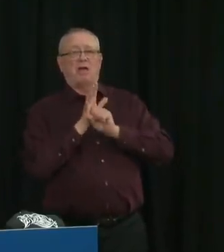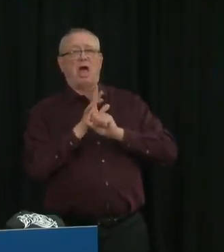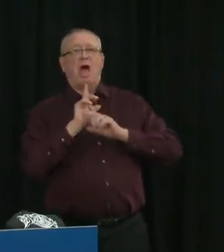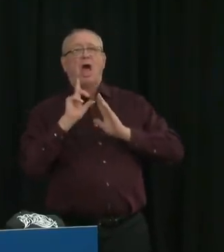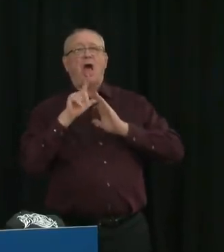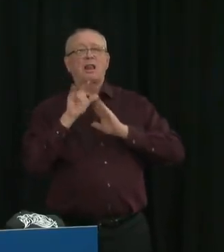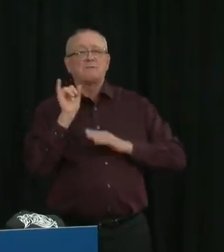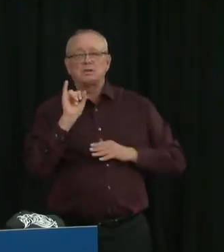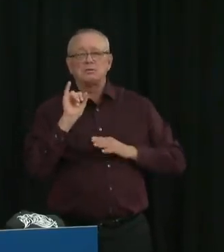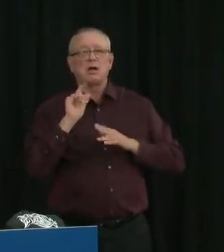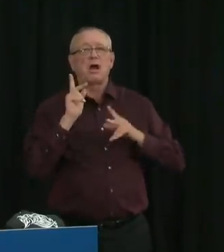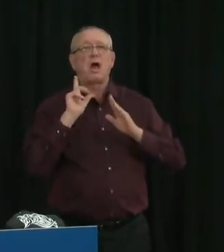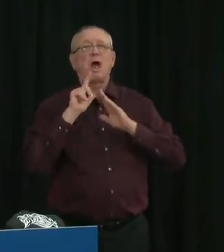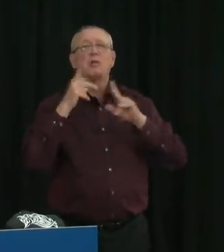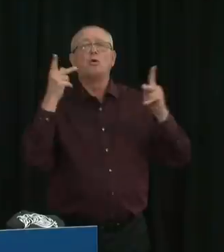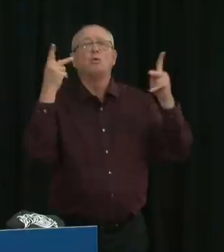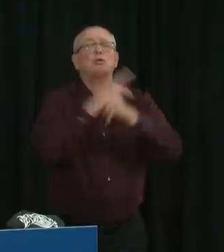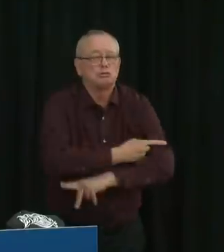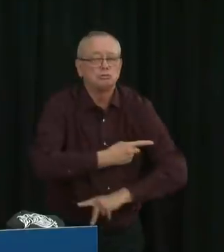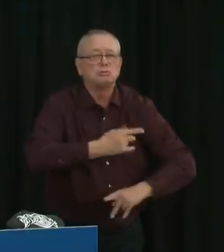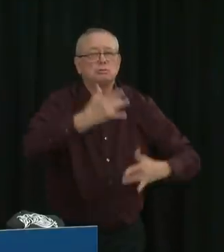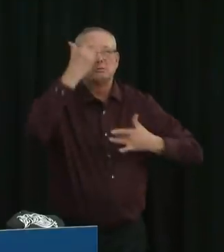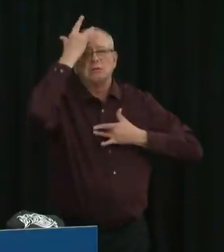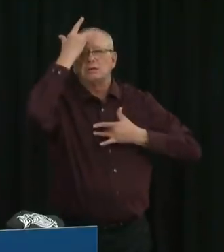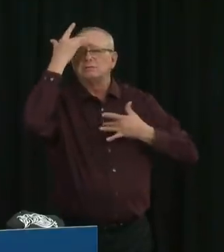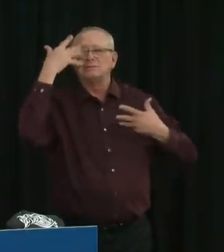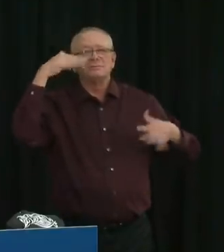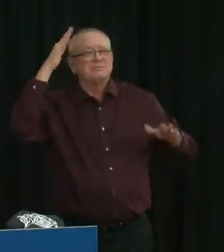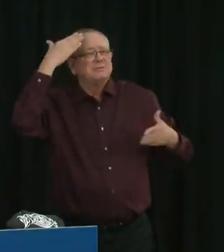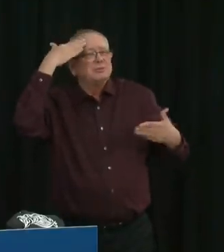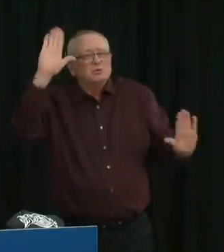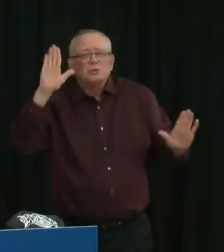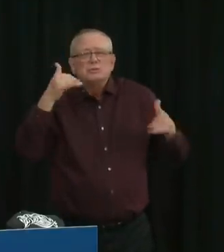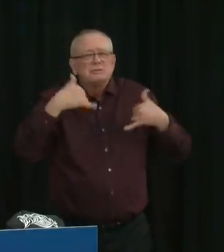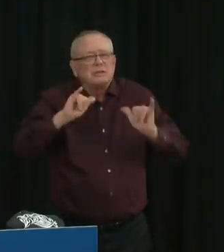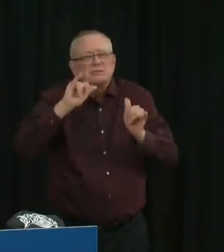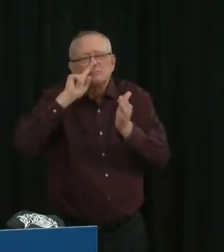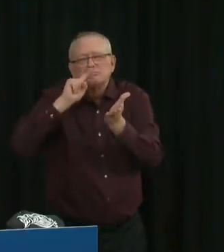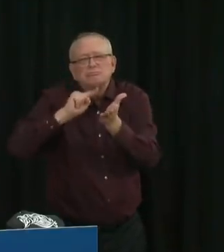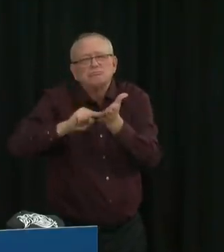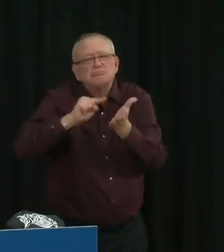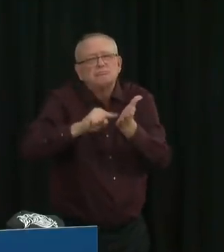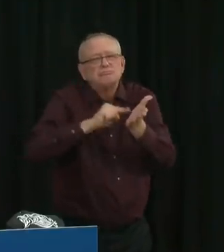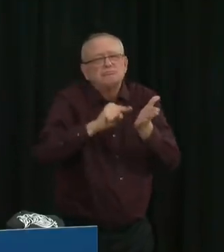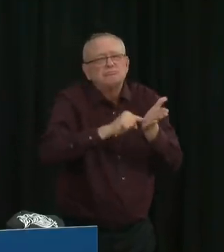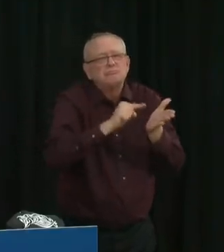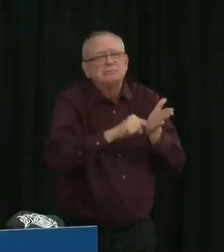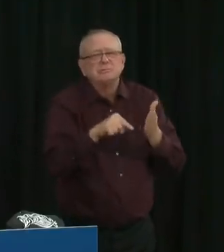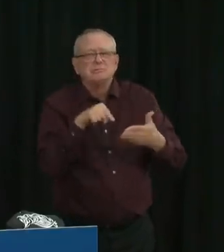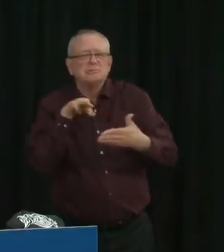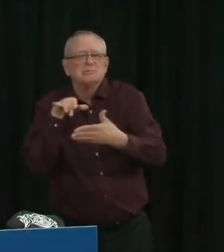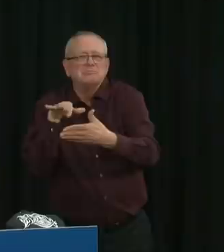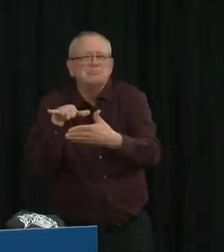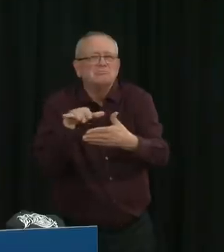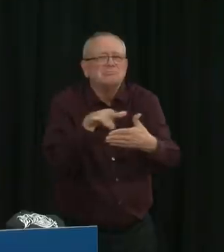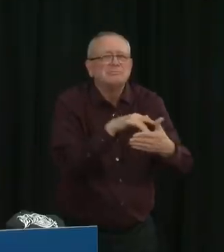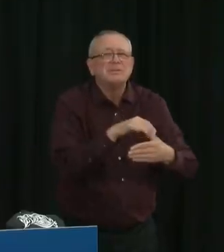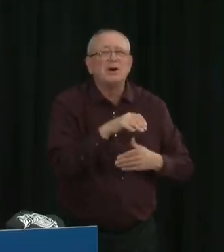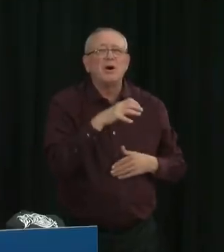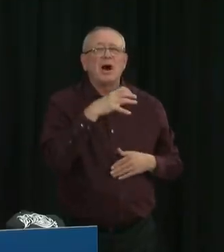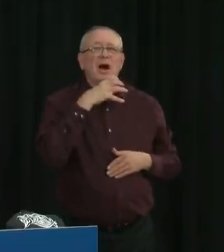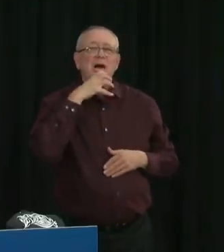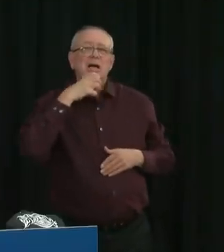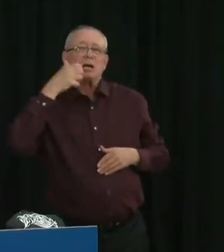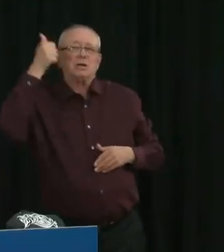our age-specific hospitalization rates from COVID have not changed significantly over time, and some younger people with COVID-19